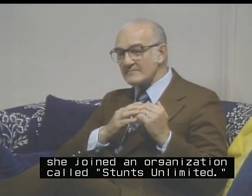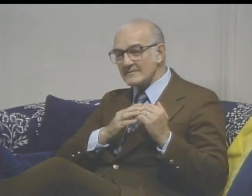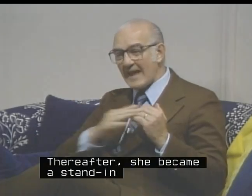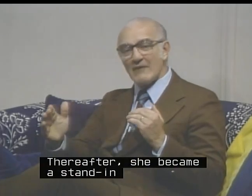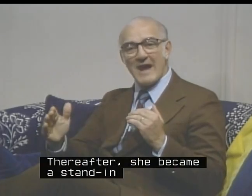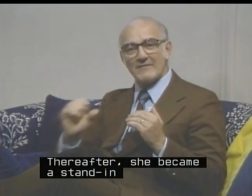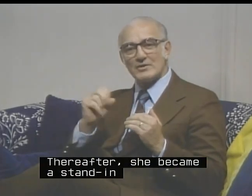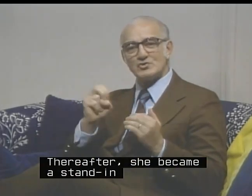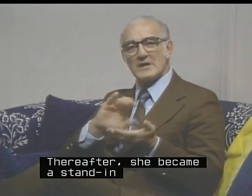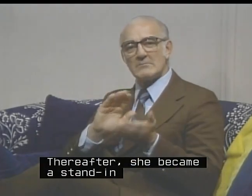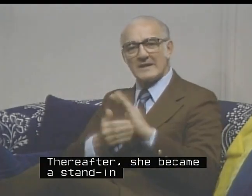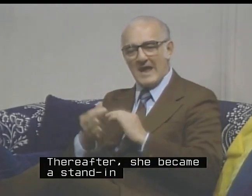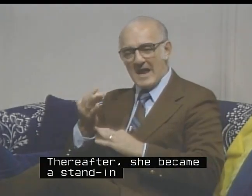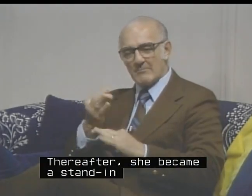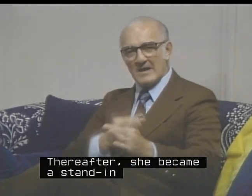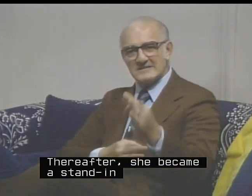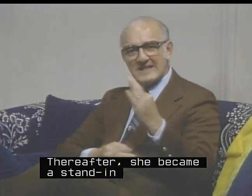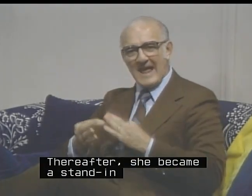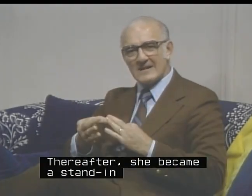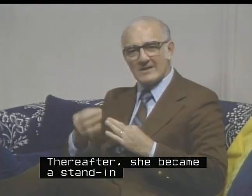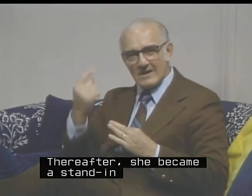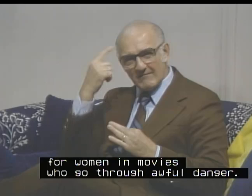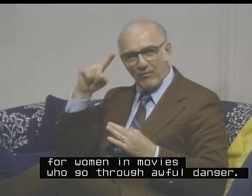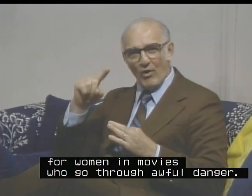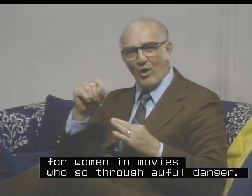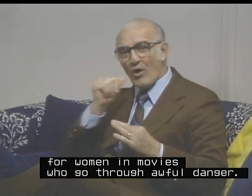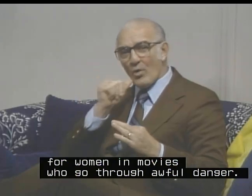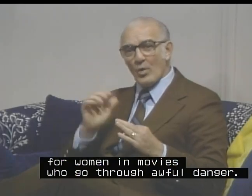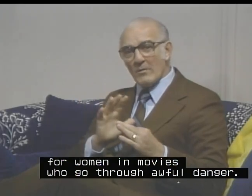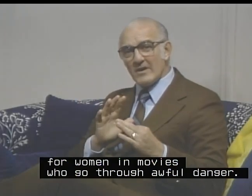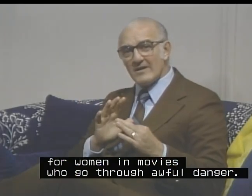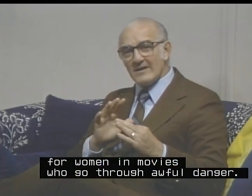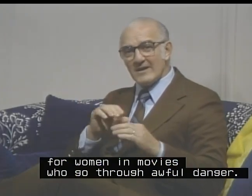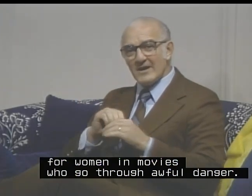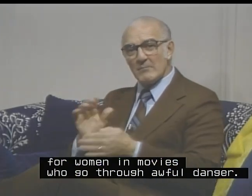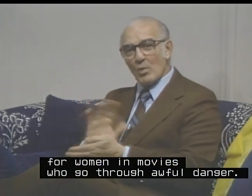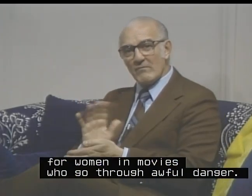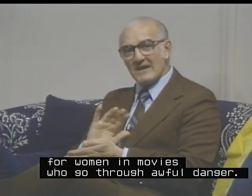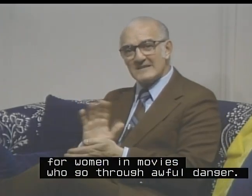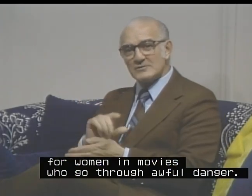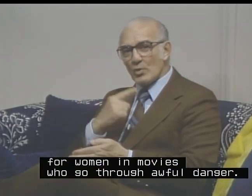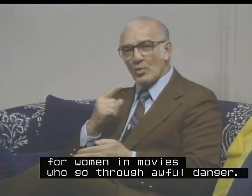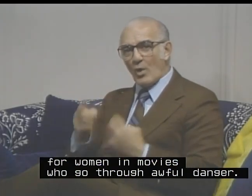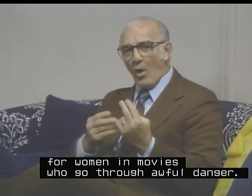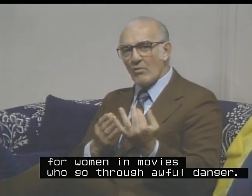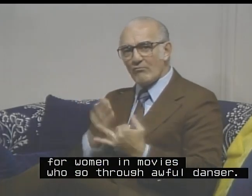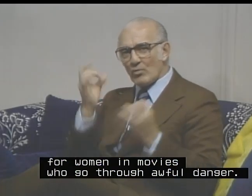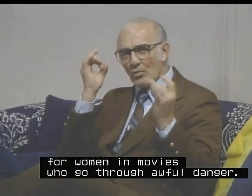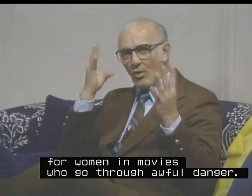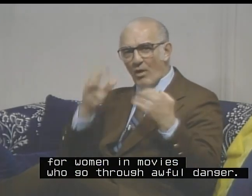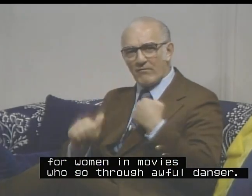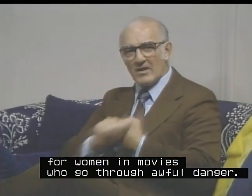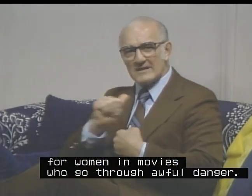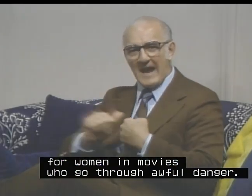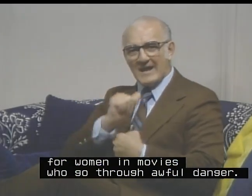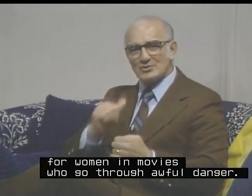Thereafter, she became stand-in for women in movies who go through awful danger.